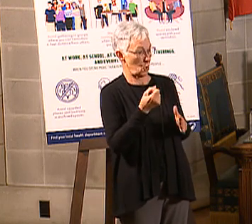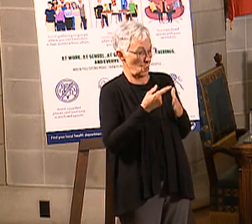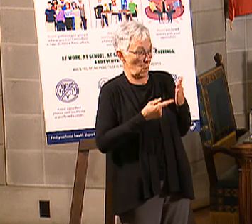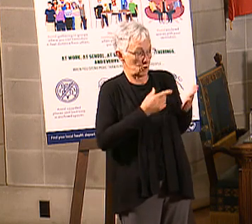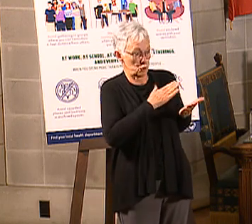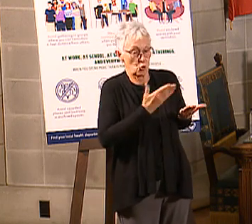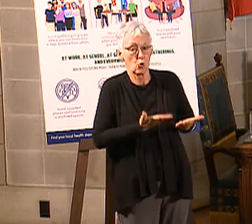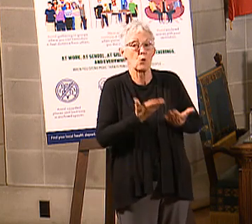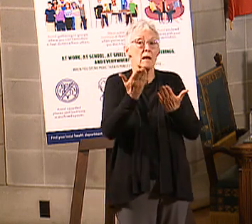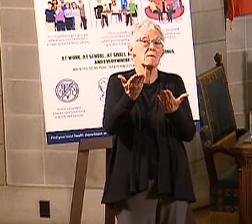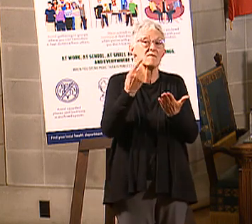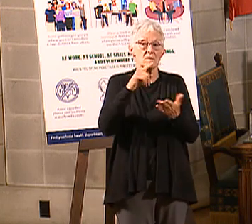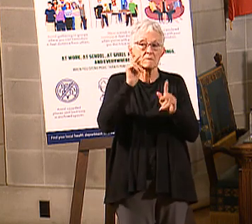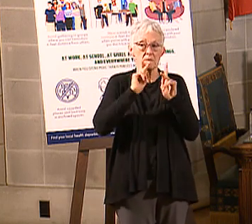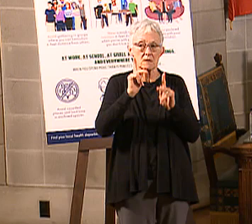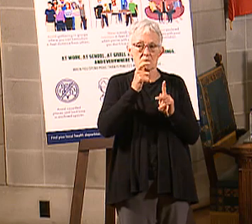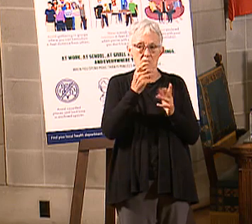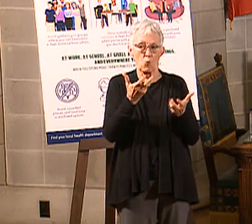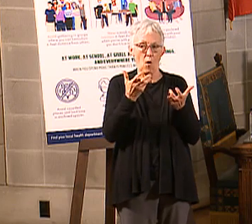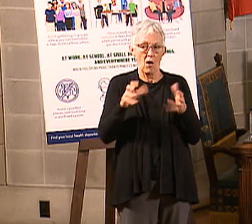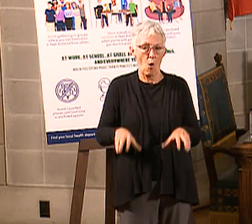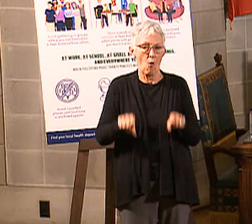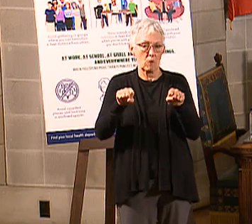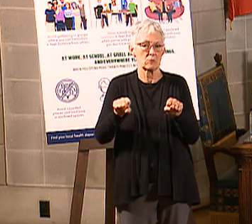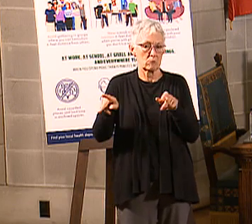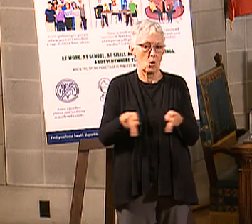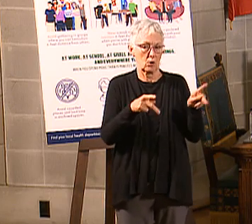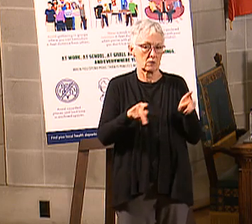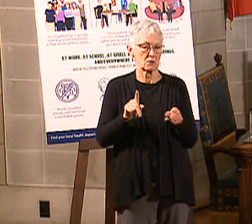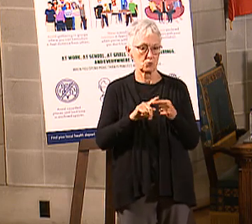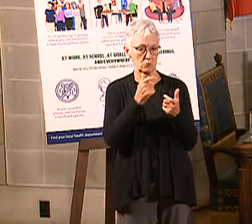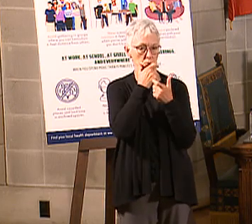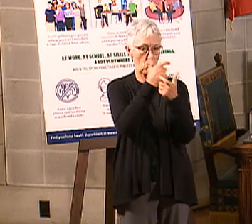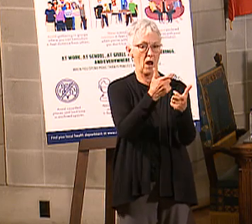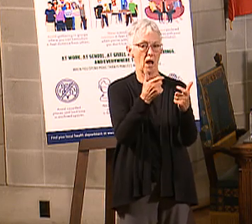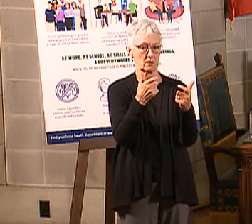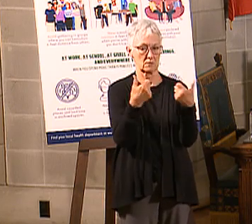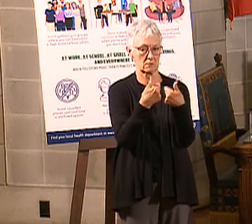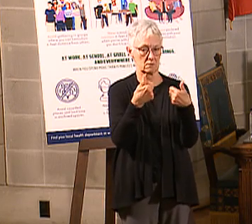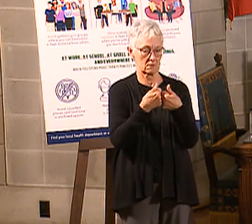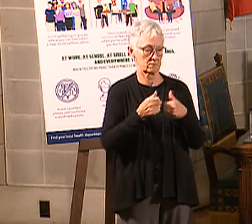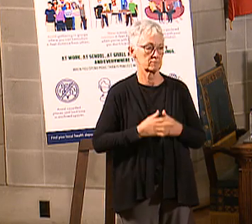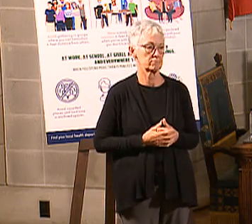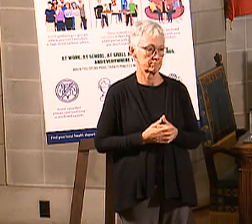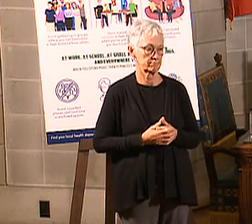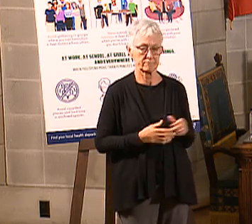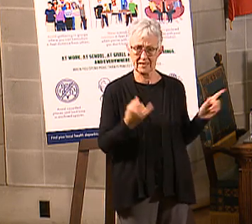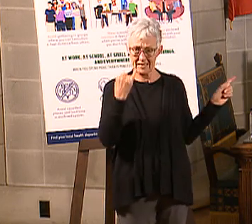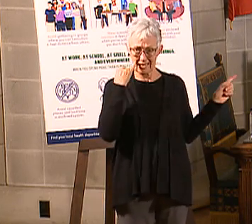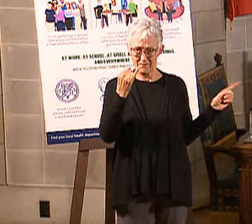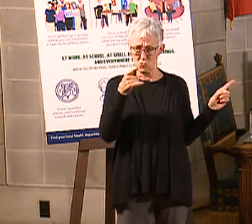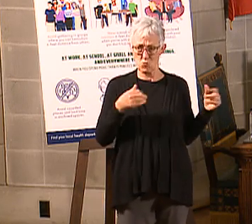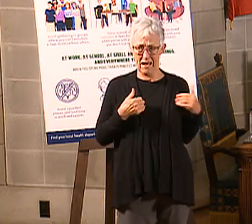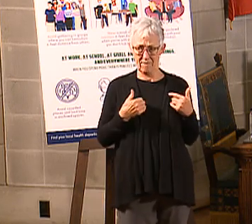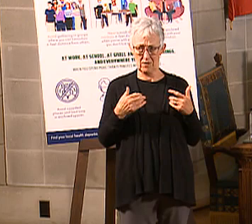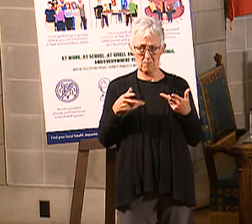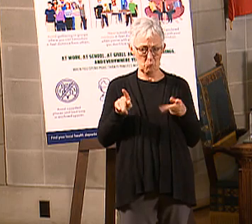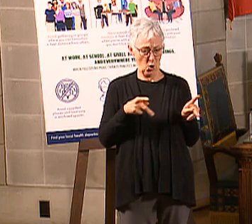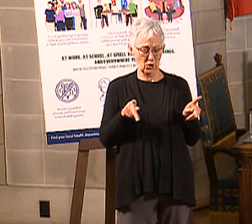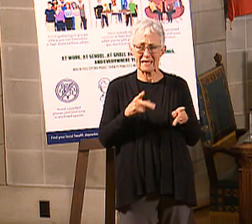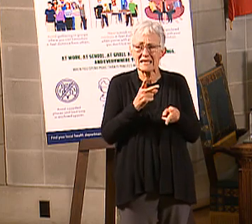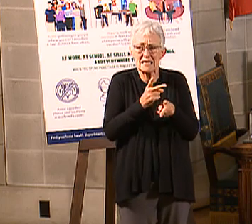have parties and, you know, invite people to watch the game? Yeah, my recommendation, if you're looking to have a party, is keep the party small.